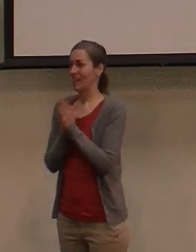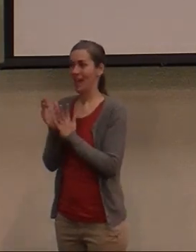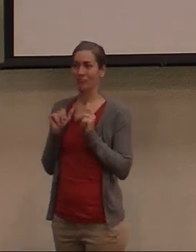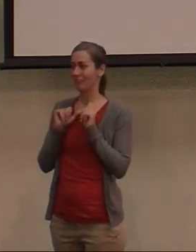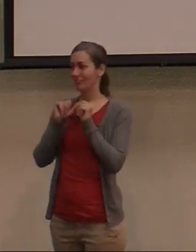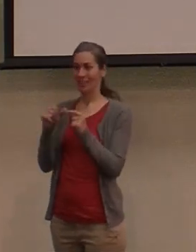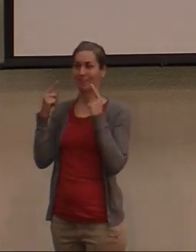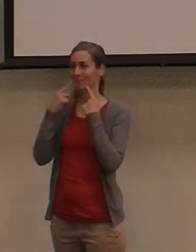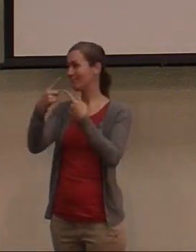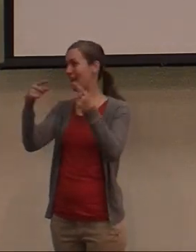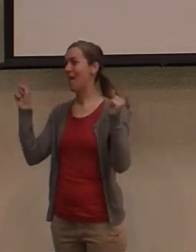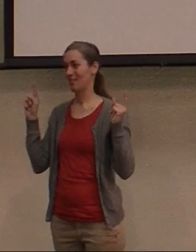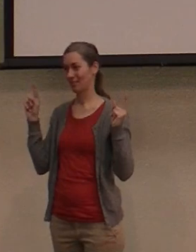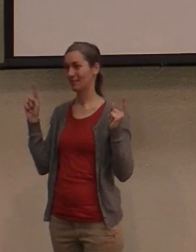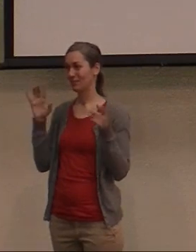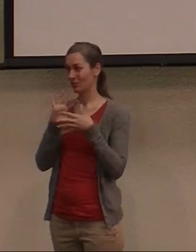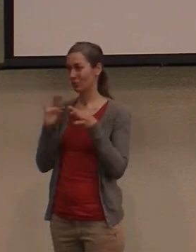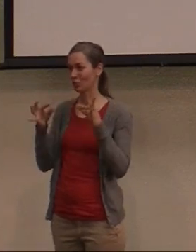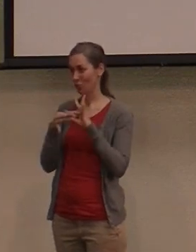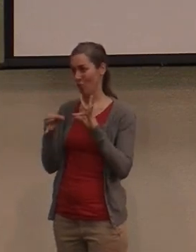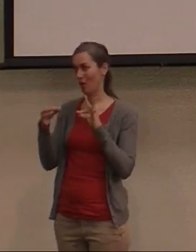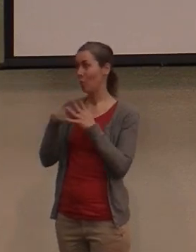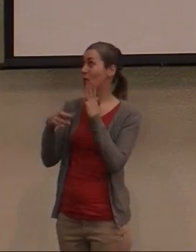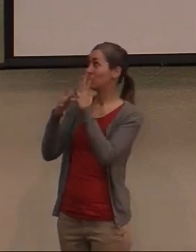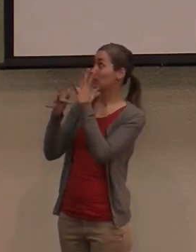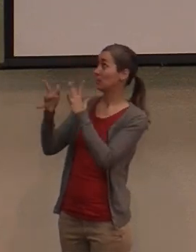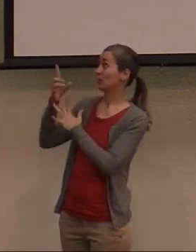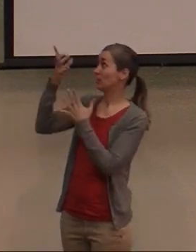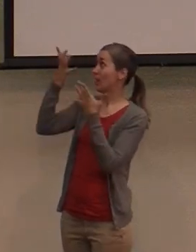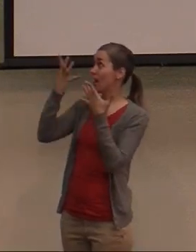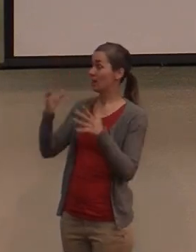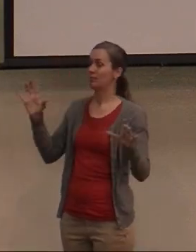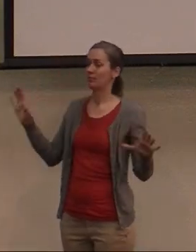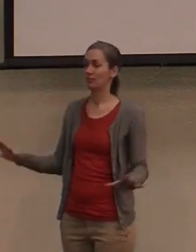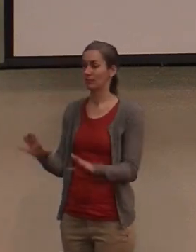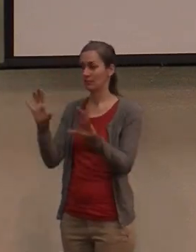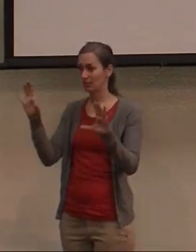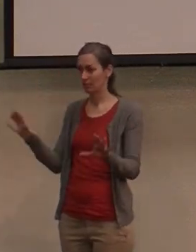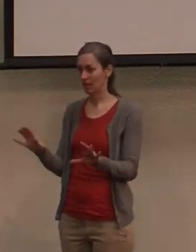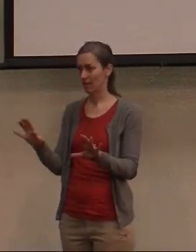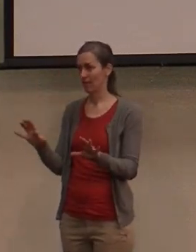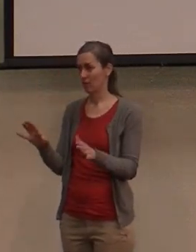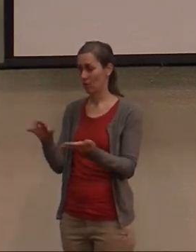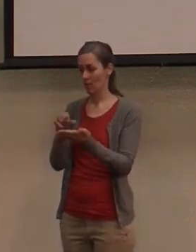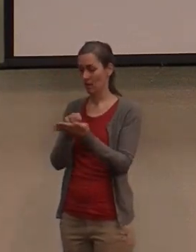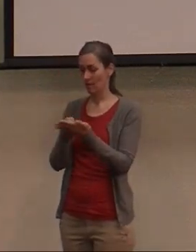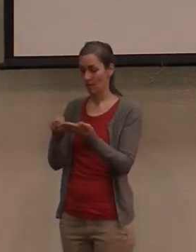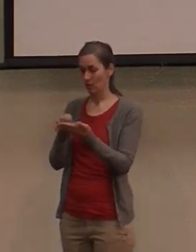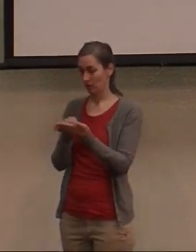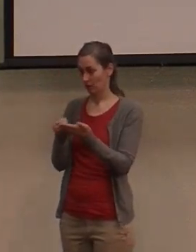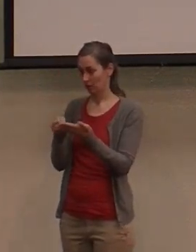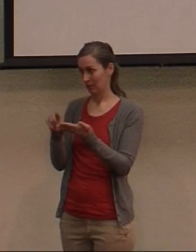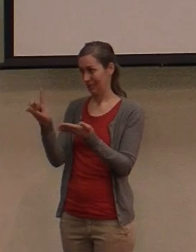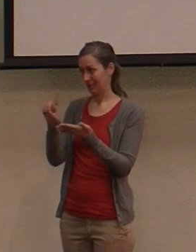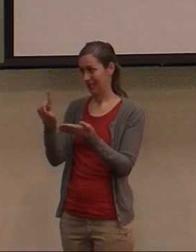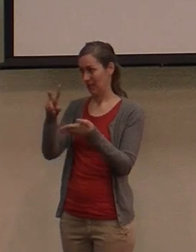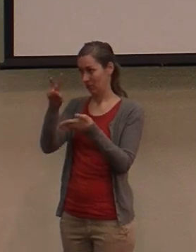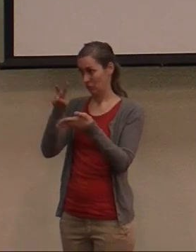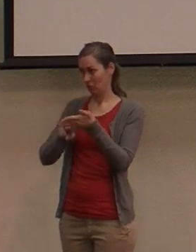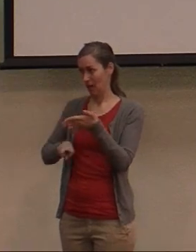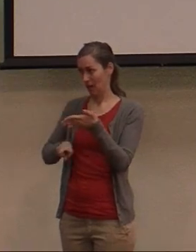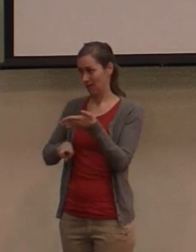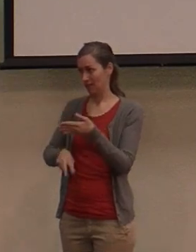telling the story of what Jesus has done. That passage that Dennis read,